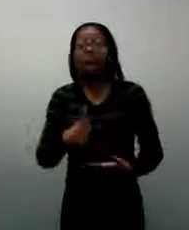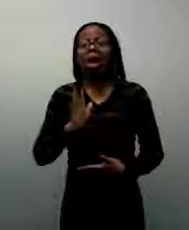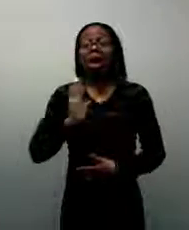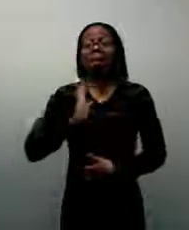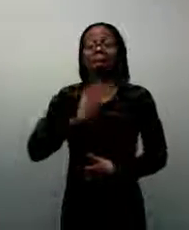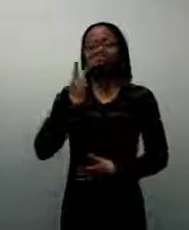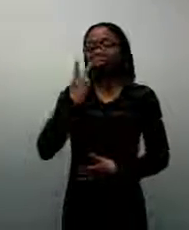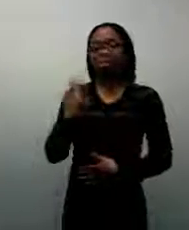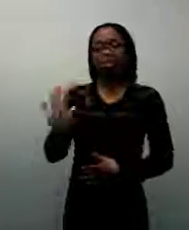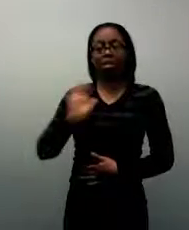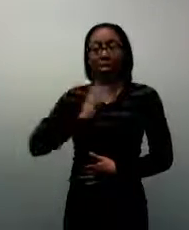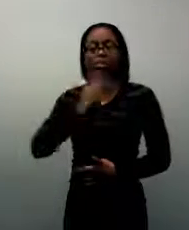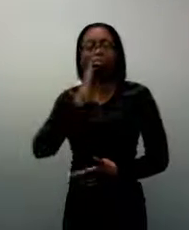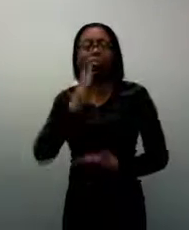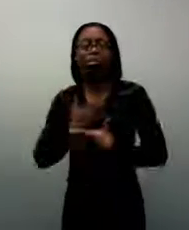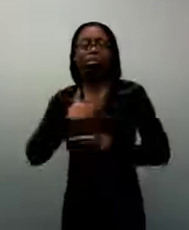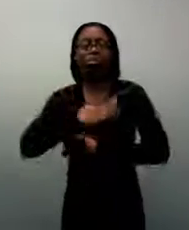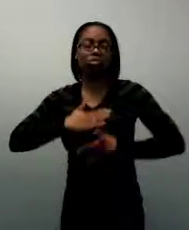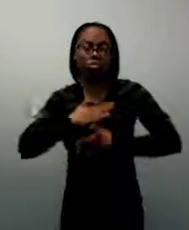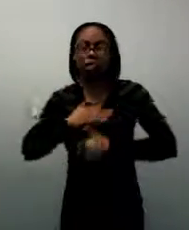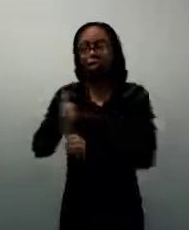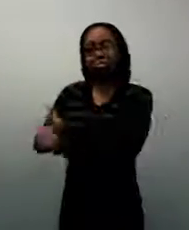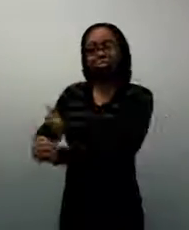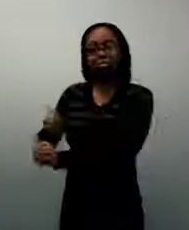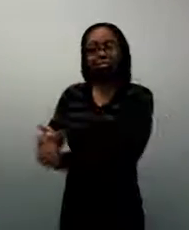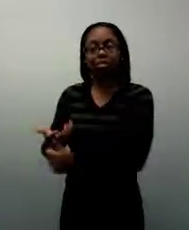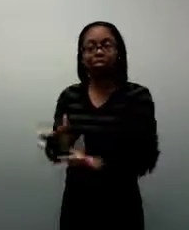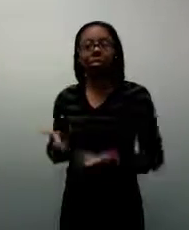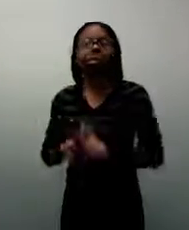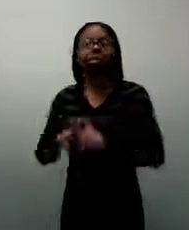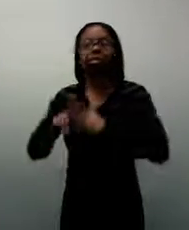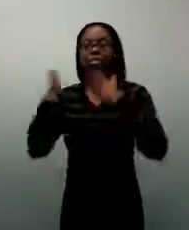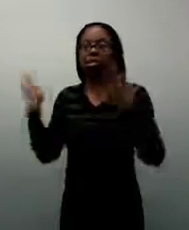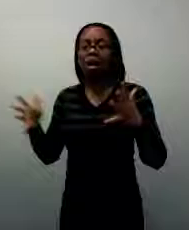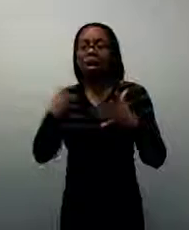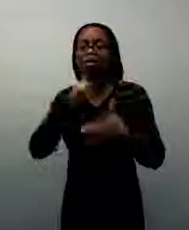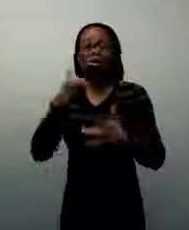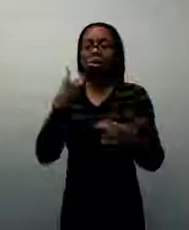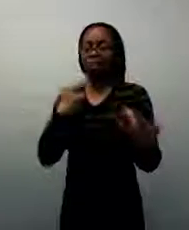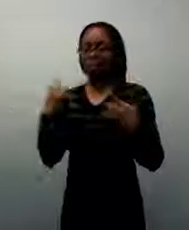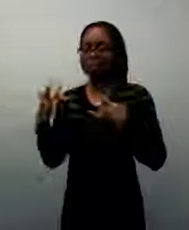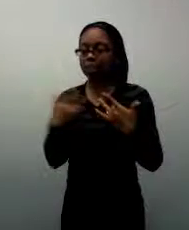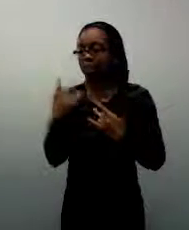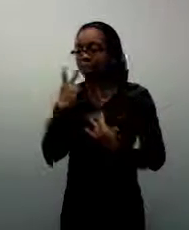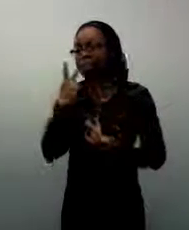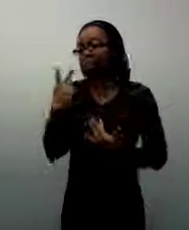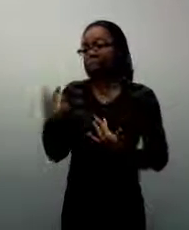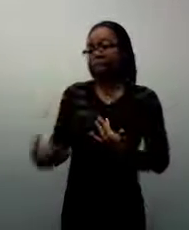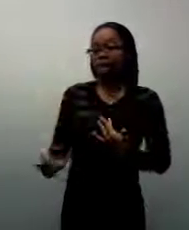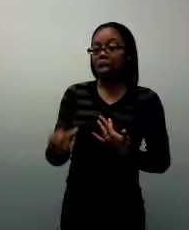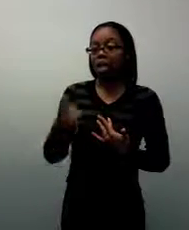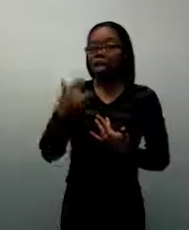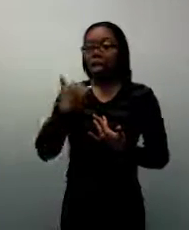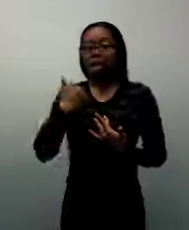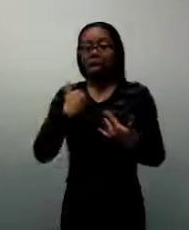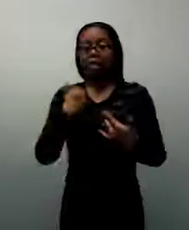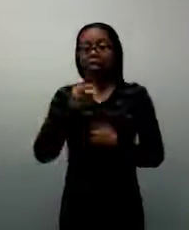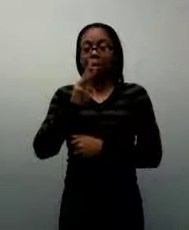could turn the pages, whereas the other ones she couldn't at all. And it's exciting to see them be able to get their motor skills down and